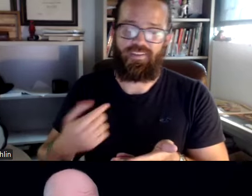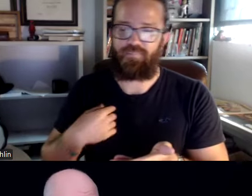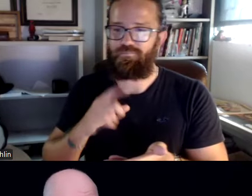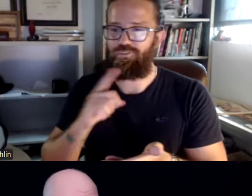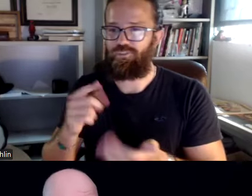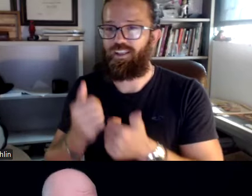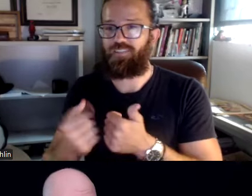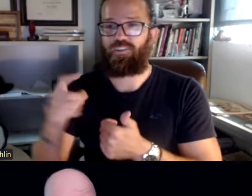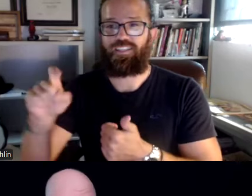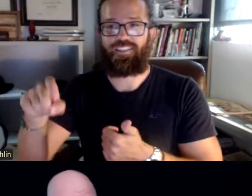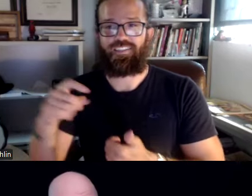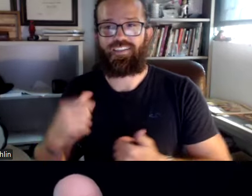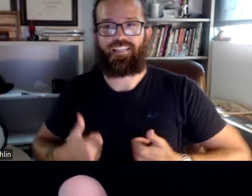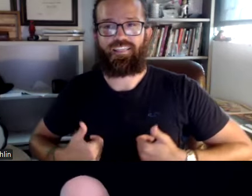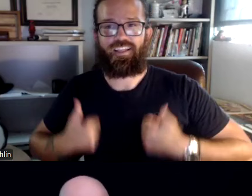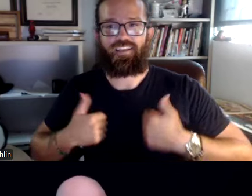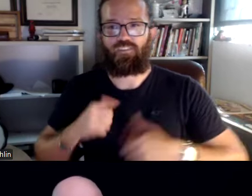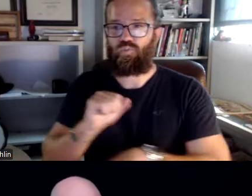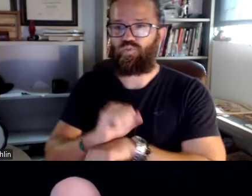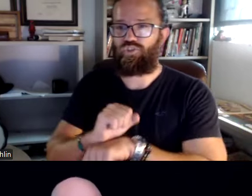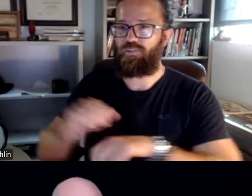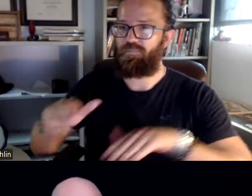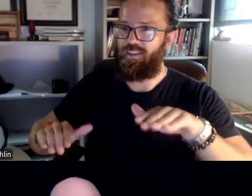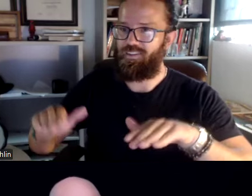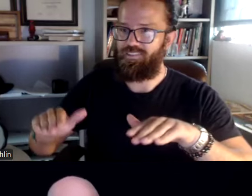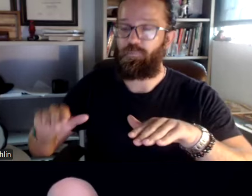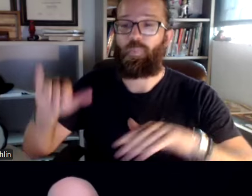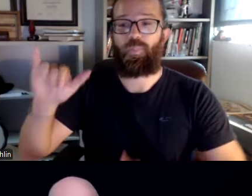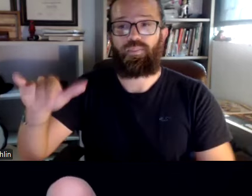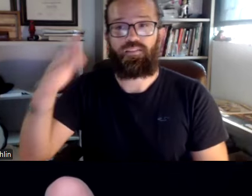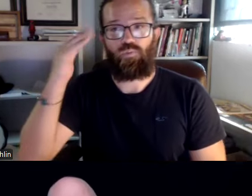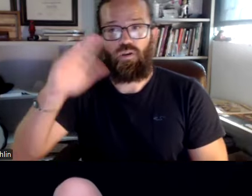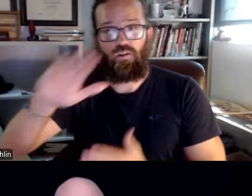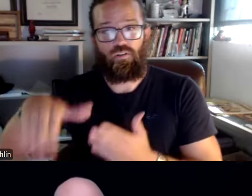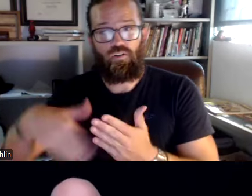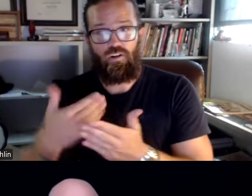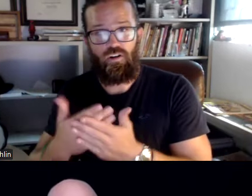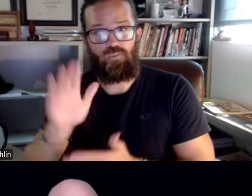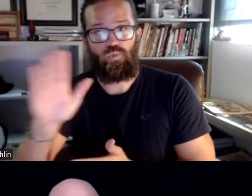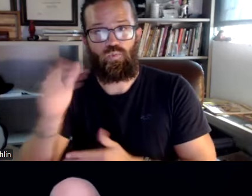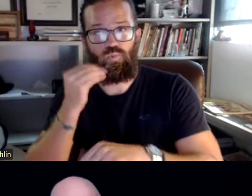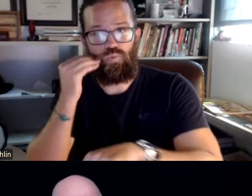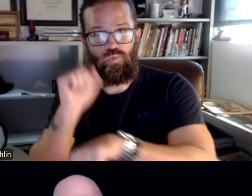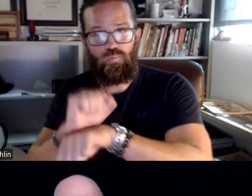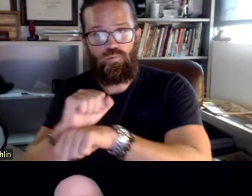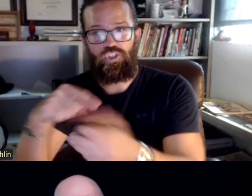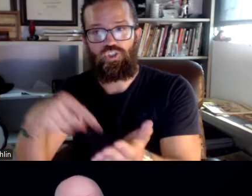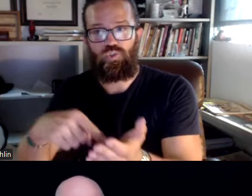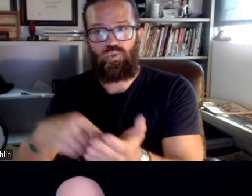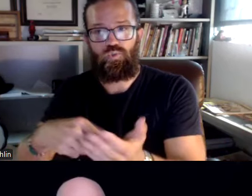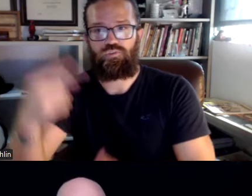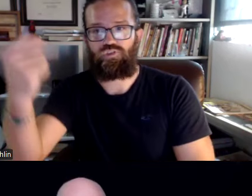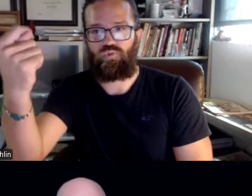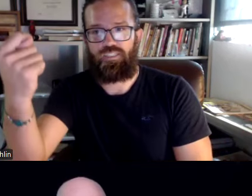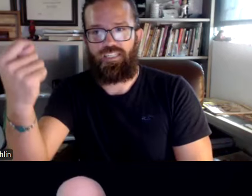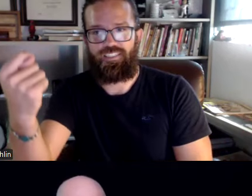So, you know, I'm not going bring my laptop to the beach, right? And I'm sure all of you need a life and work balance as well. So that's why all of your